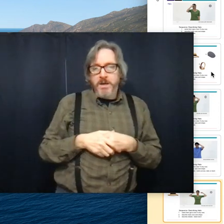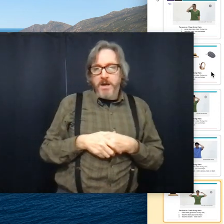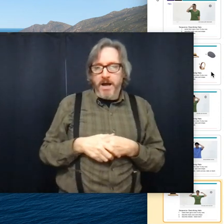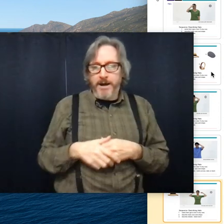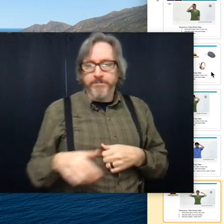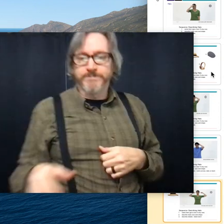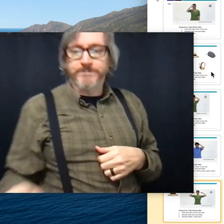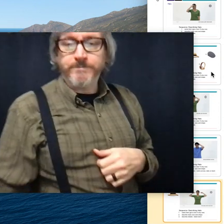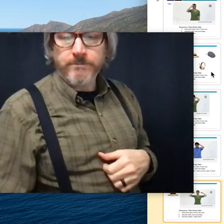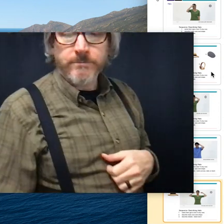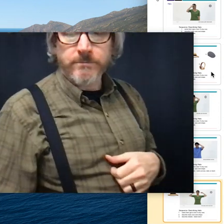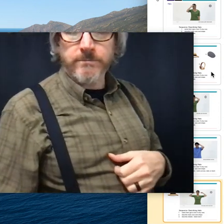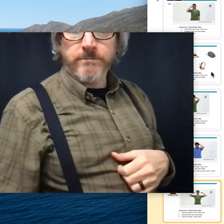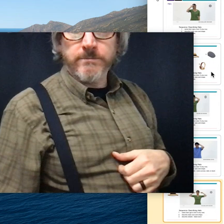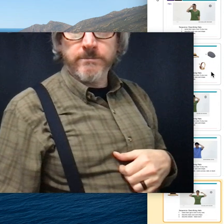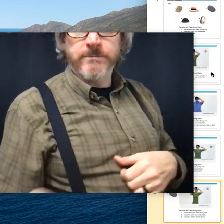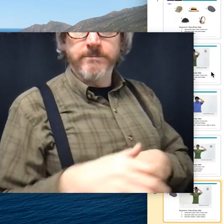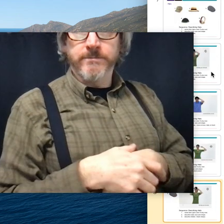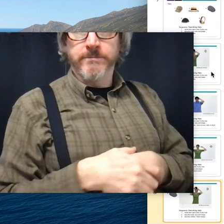Um,